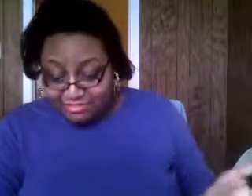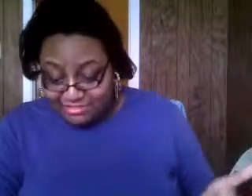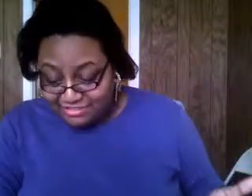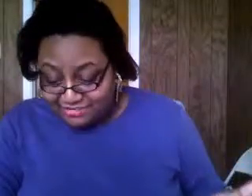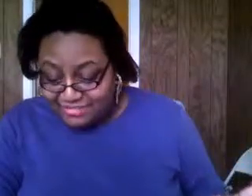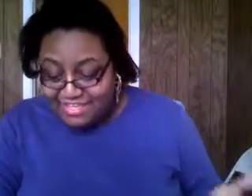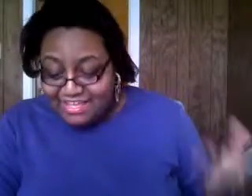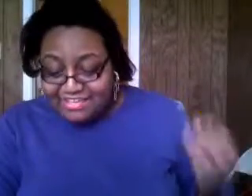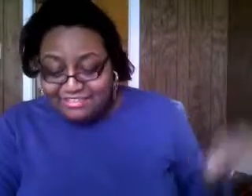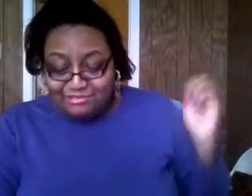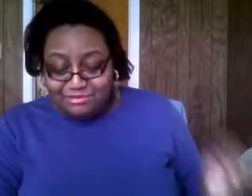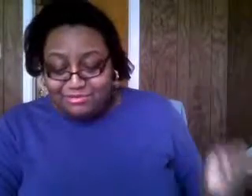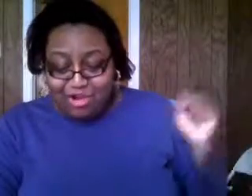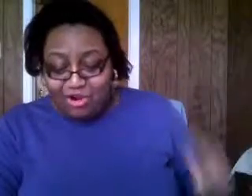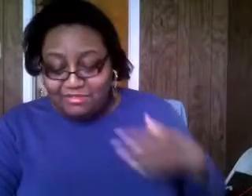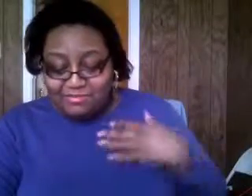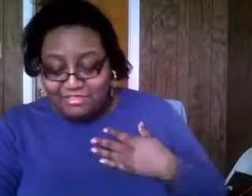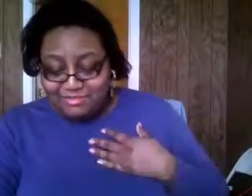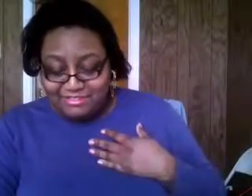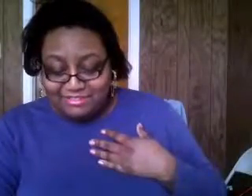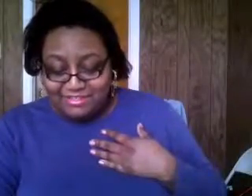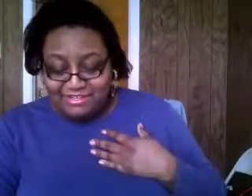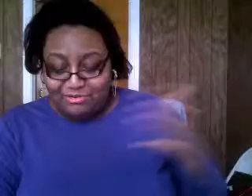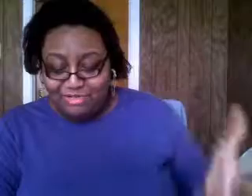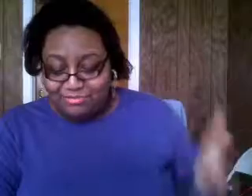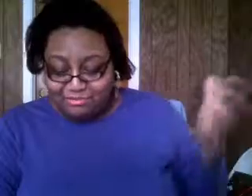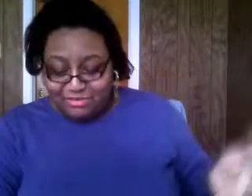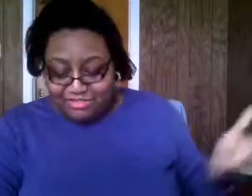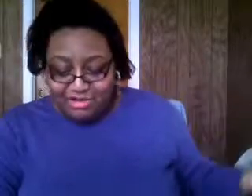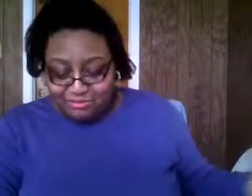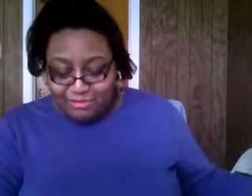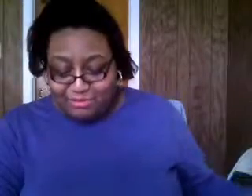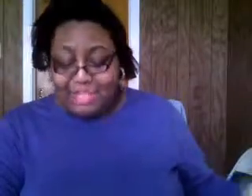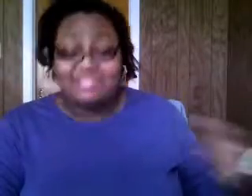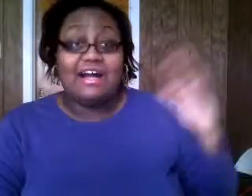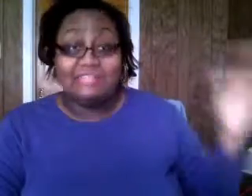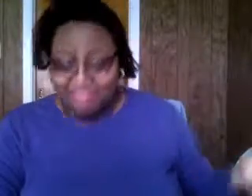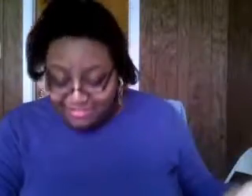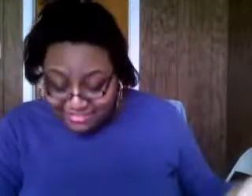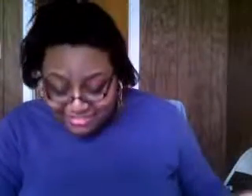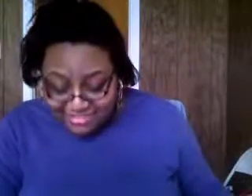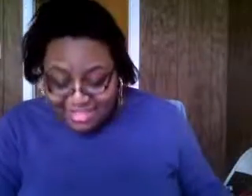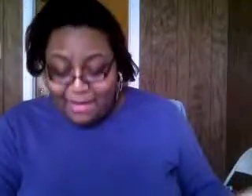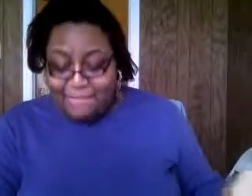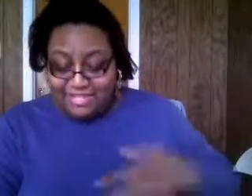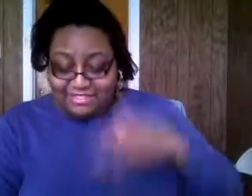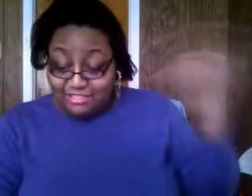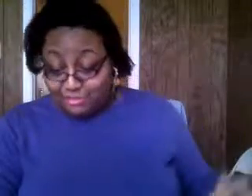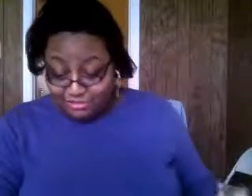a christian is it truly our responsibility to get hurting broken lost people back to god's graces back to the church